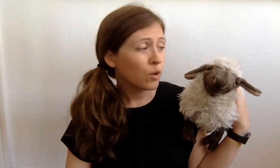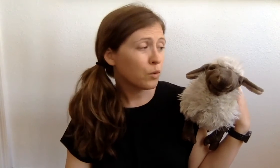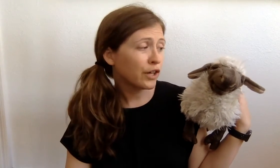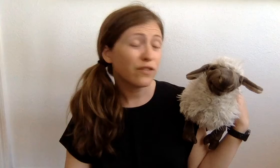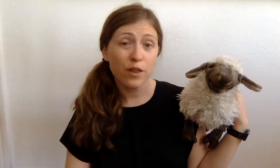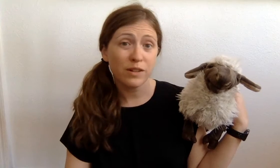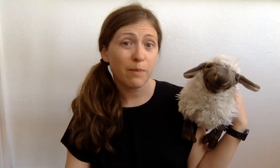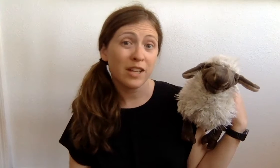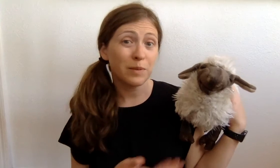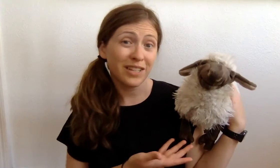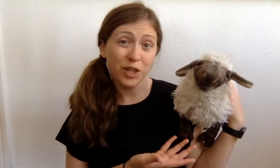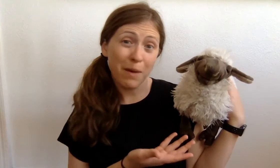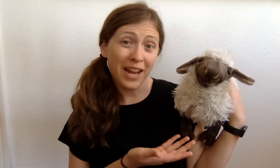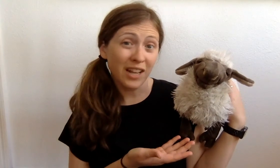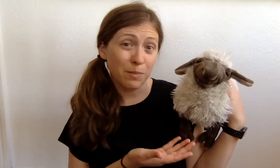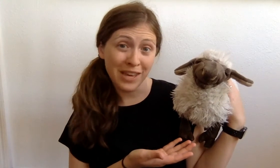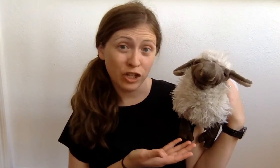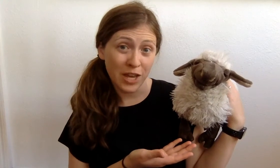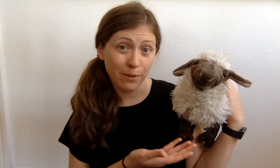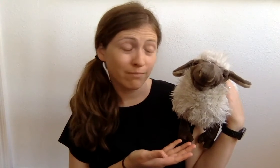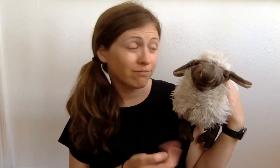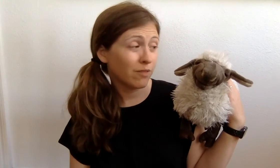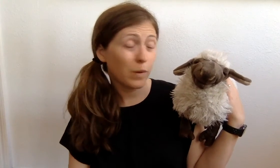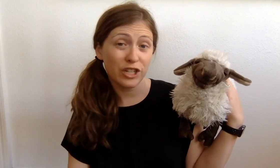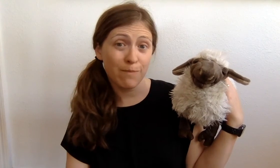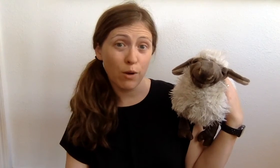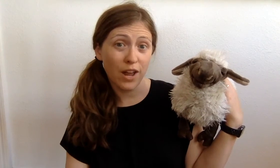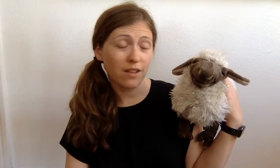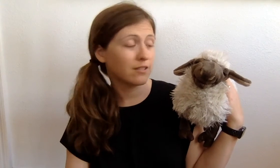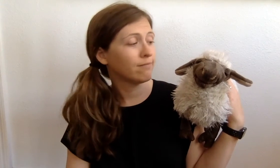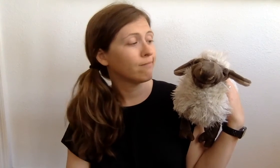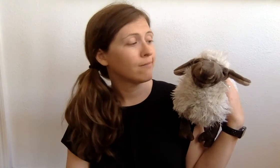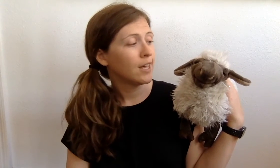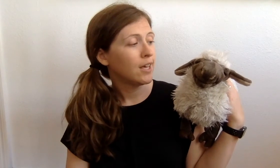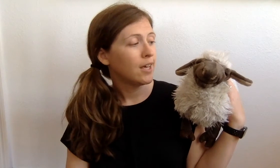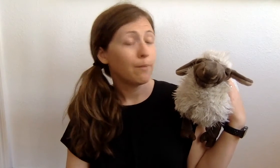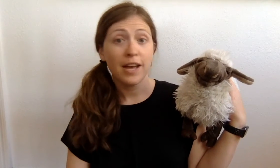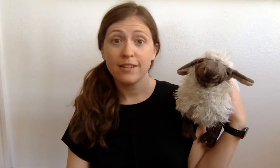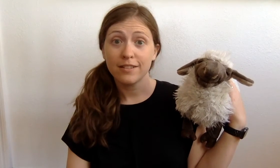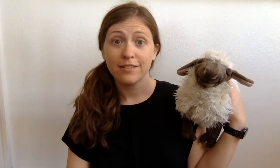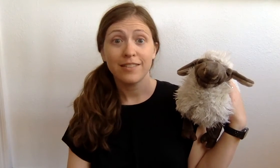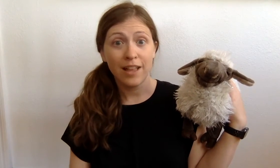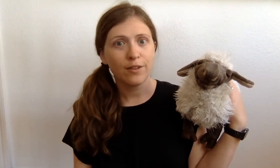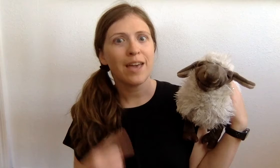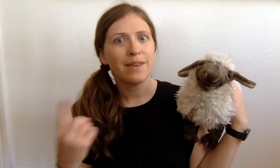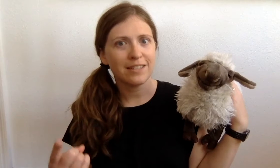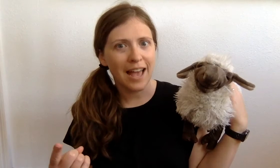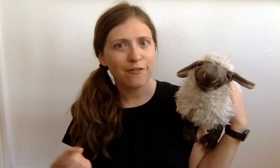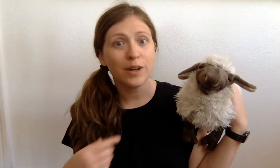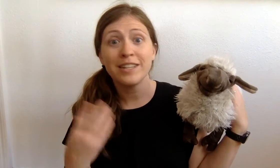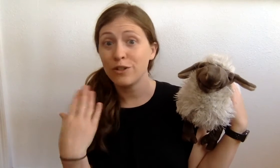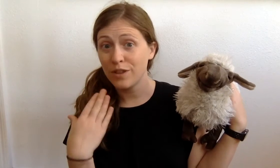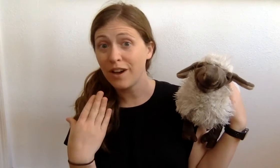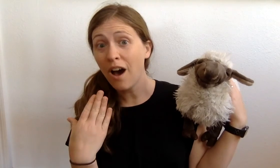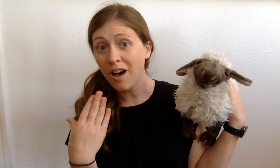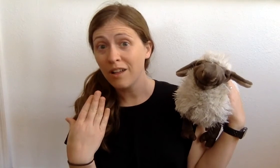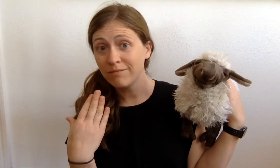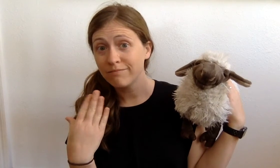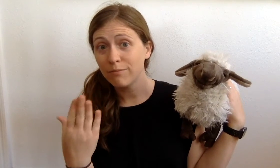words for the response because you may not speak sheep the way sheep-o does but that's okay because after I teach you the call with